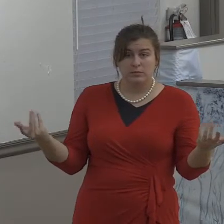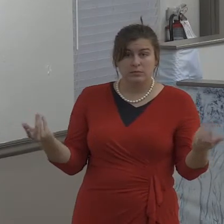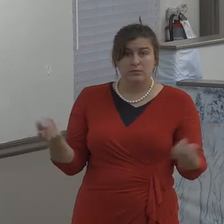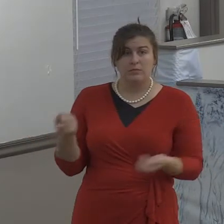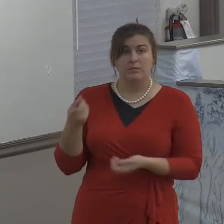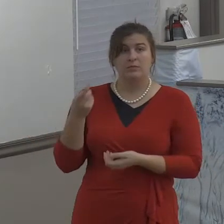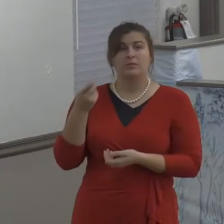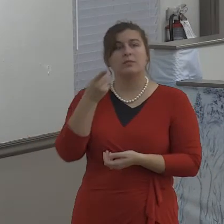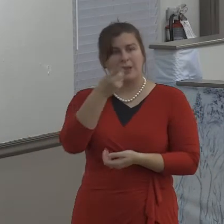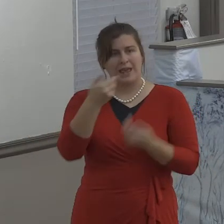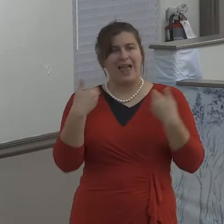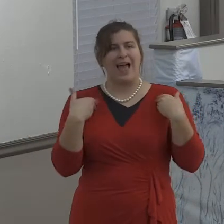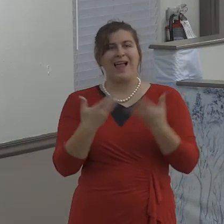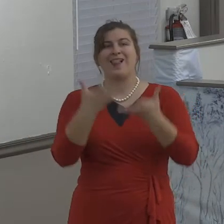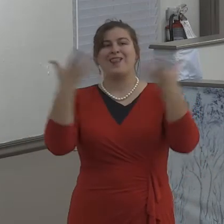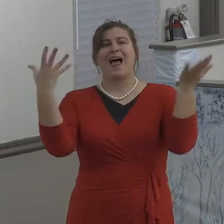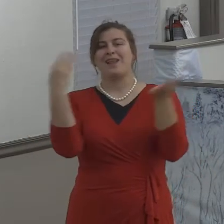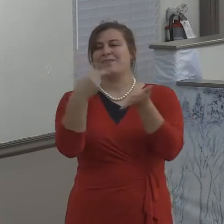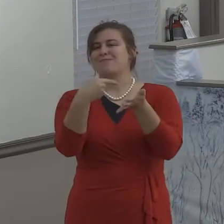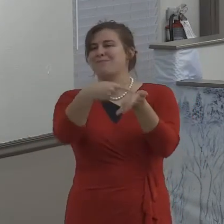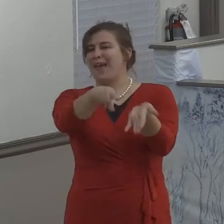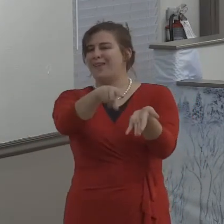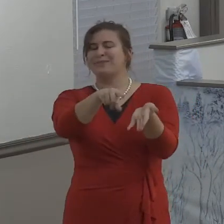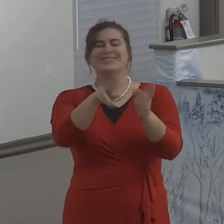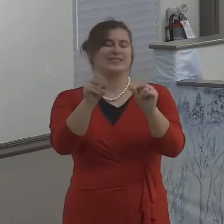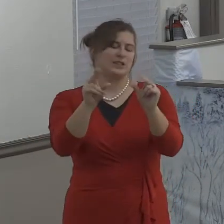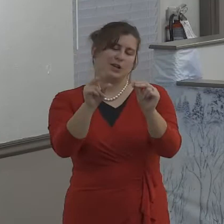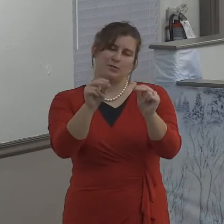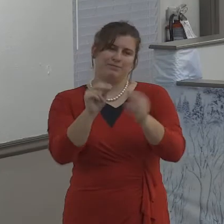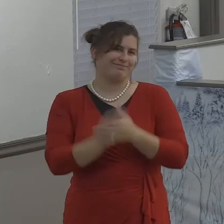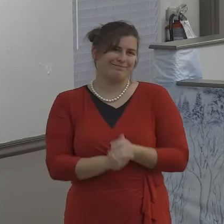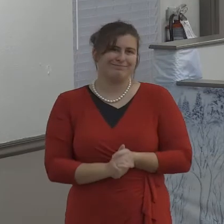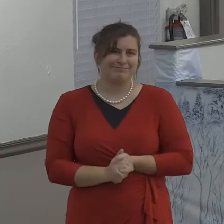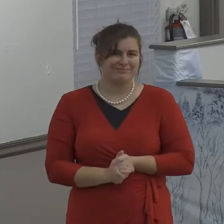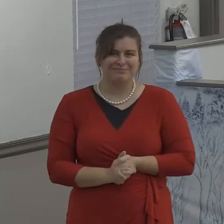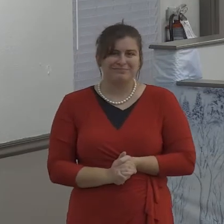This man asked the Lord Jesus Christ to come in his heart and say to him.